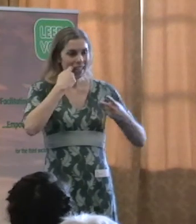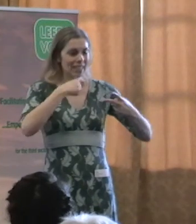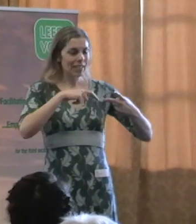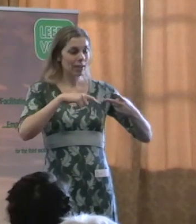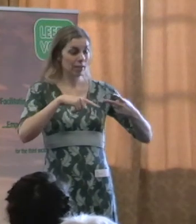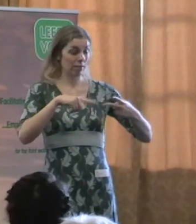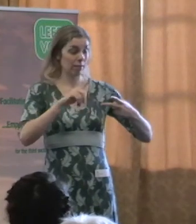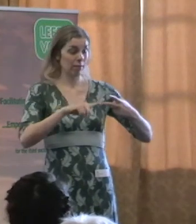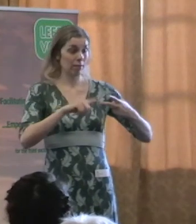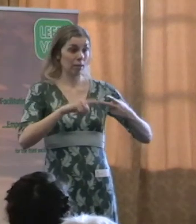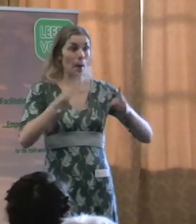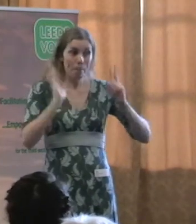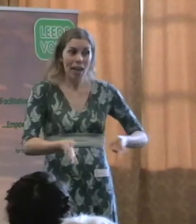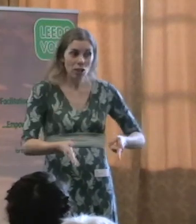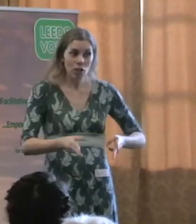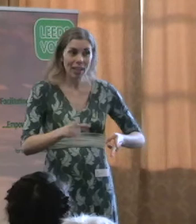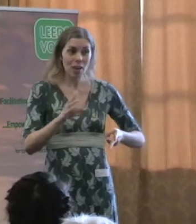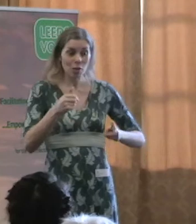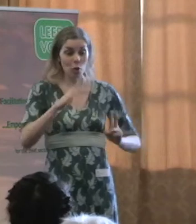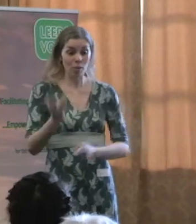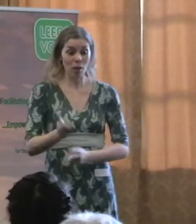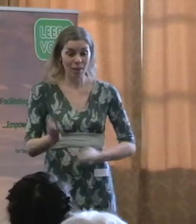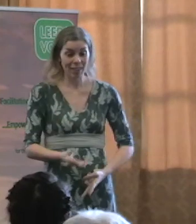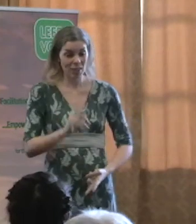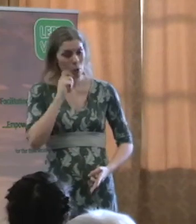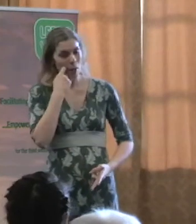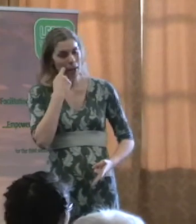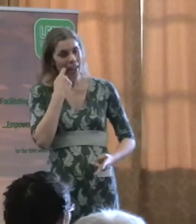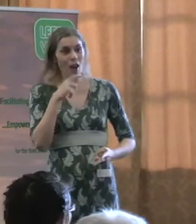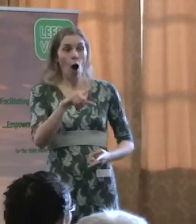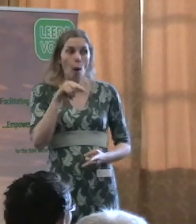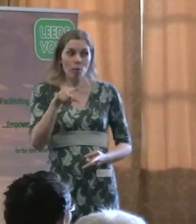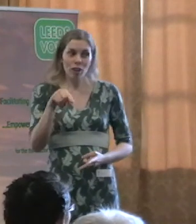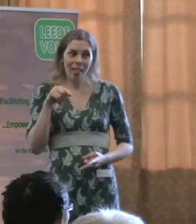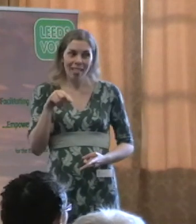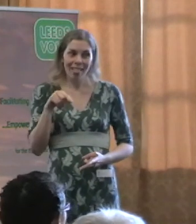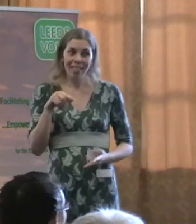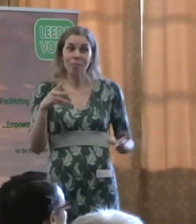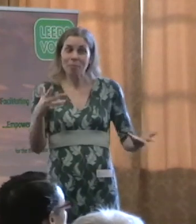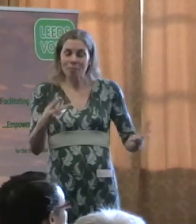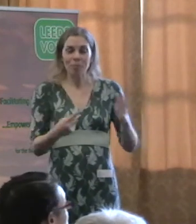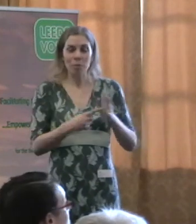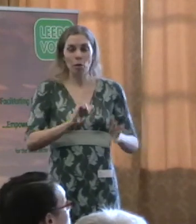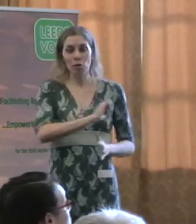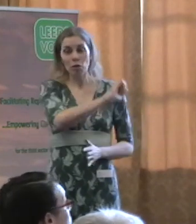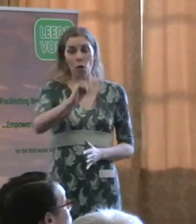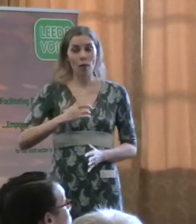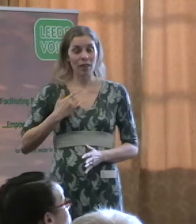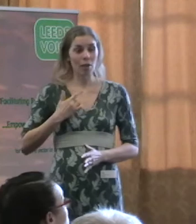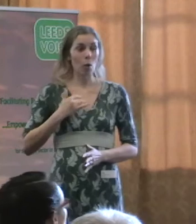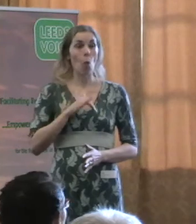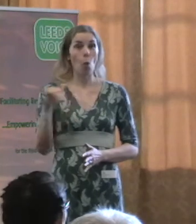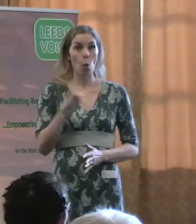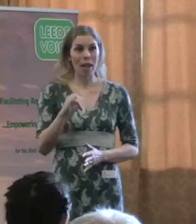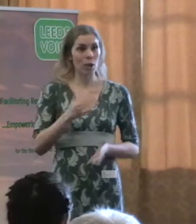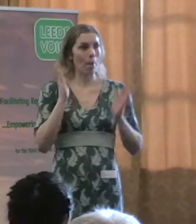mandatory. Again, you might have views on which services you feel should be commissioned in the future